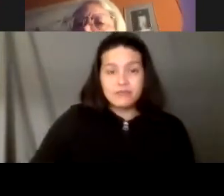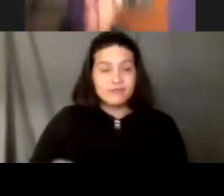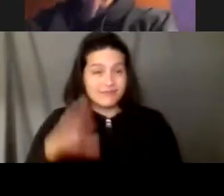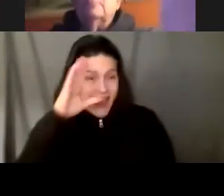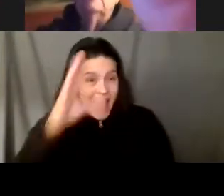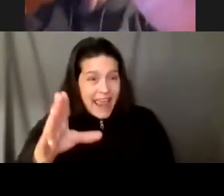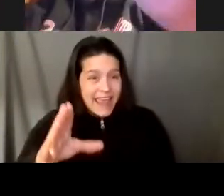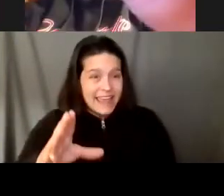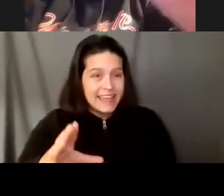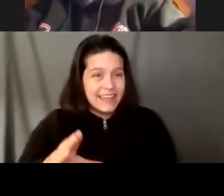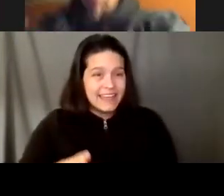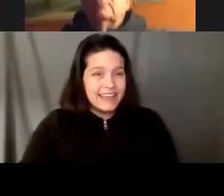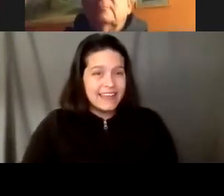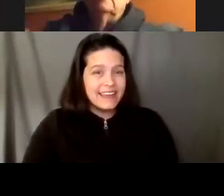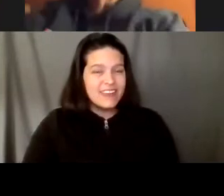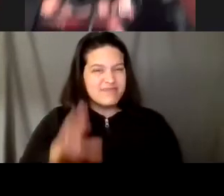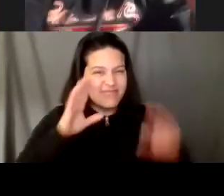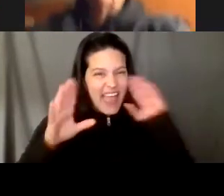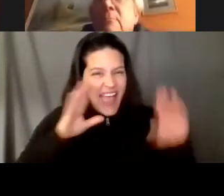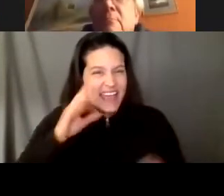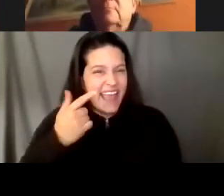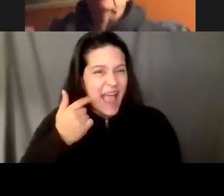so hi gabby i haven't seen you in a couple weeks